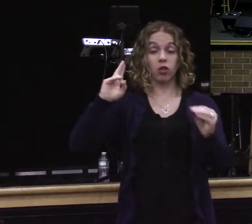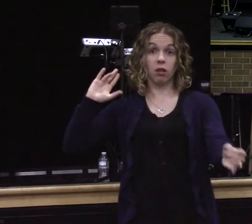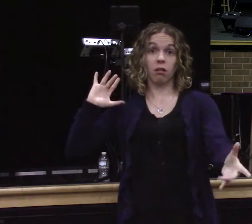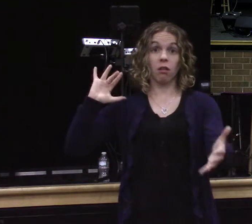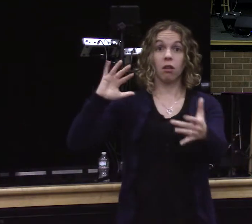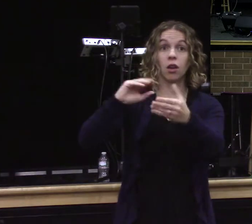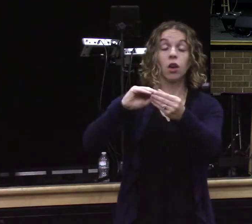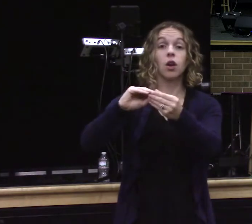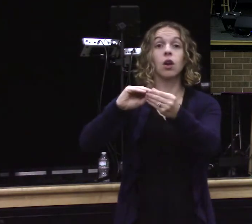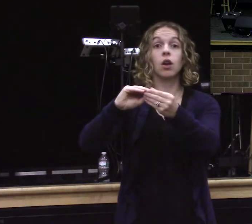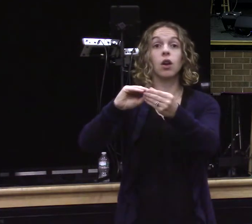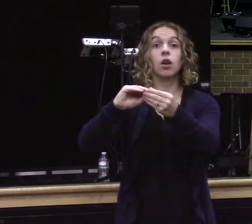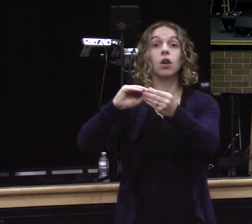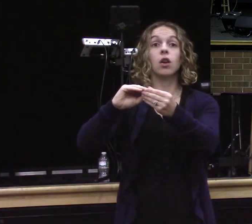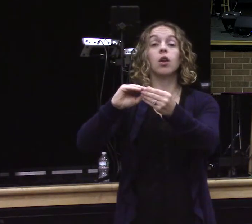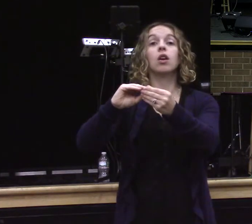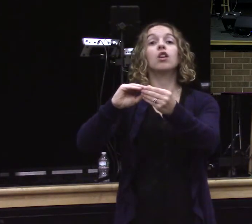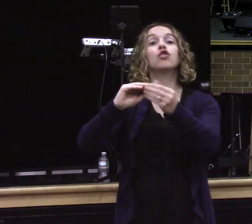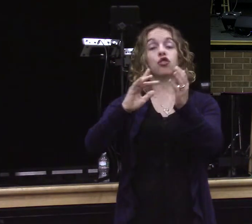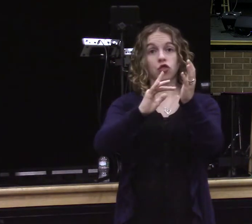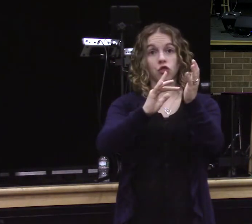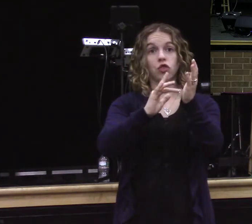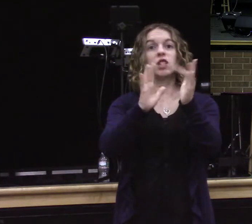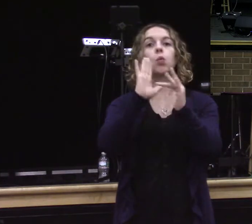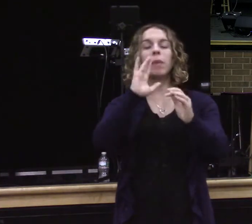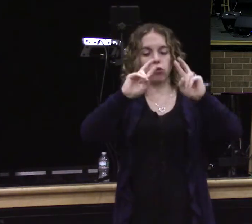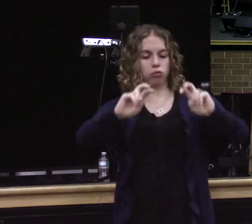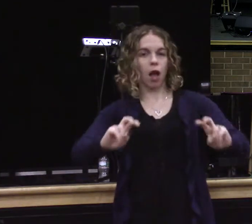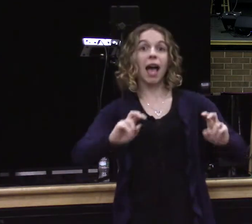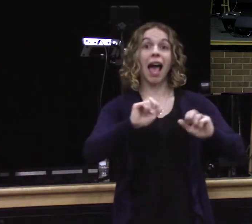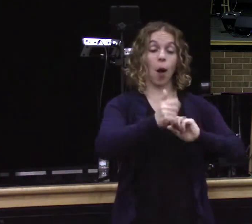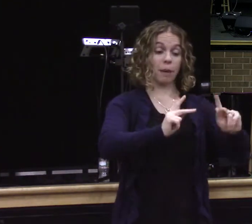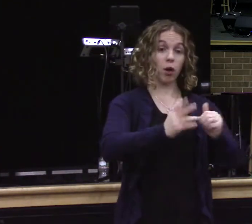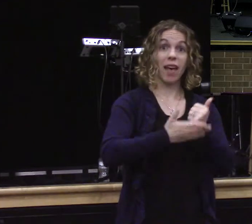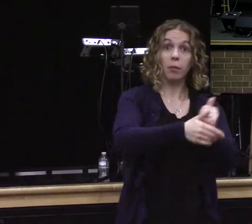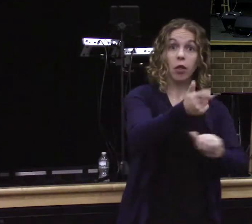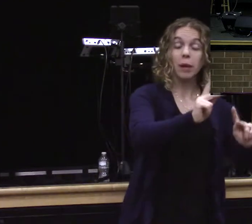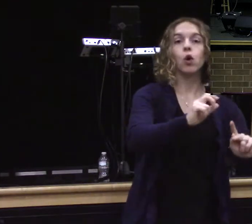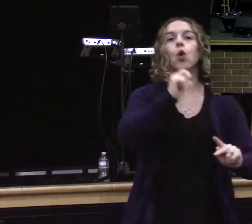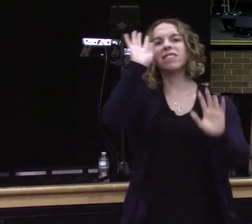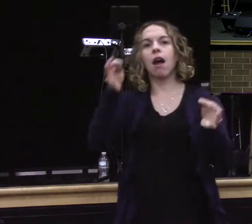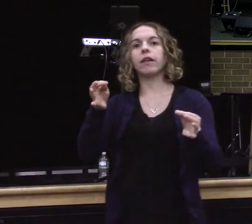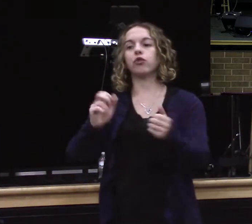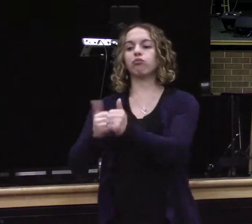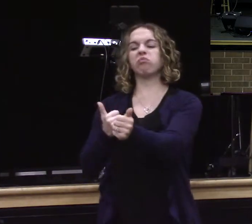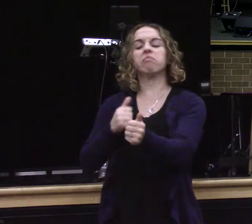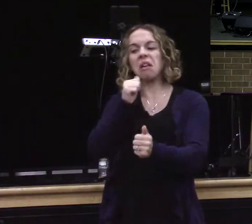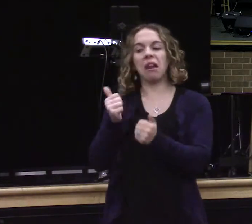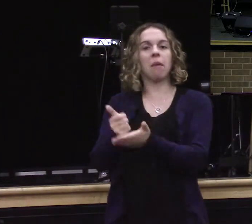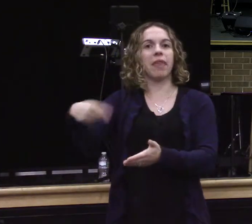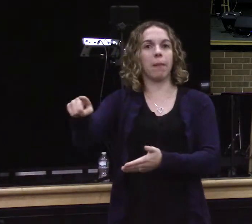people have helped others or how they have chosen not to extend a helping hand. That the culmination of history